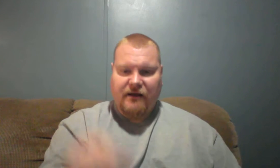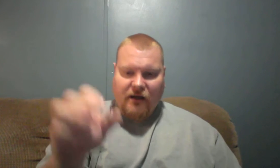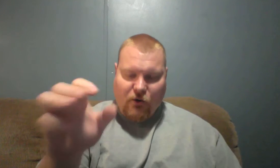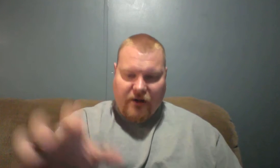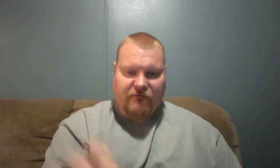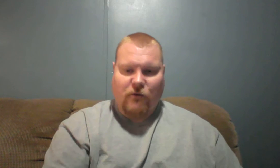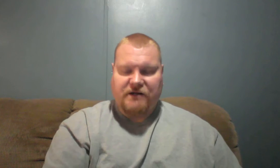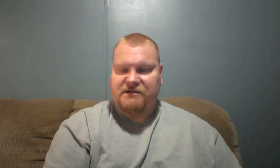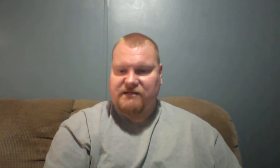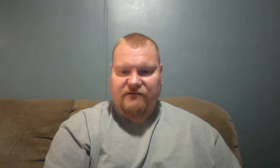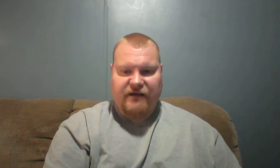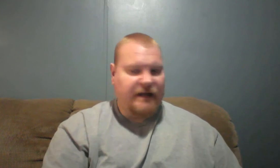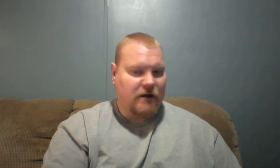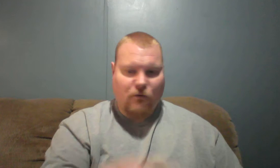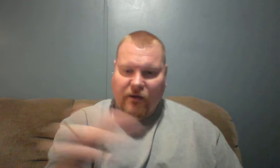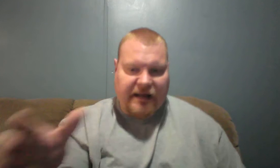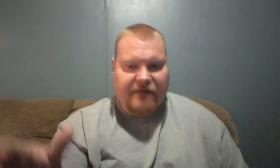whoever watches this video, whenever,